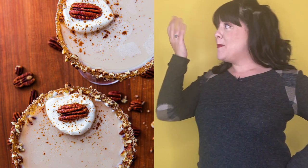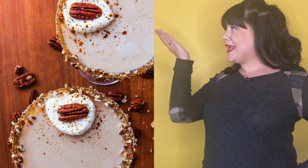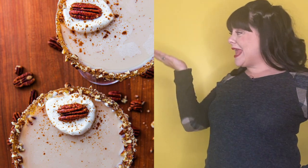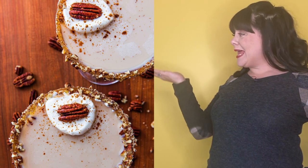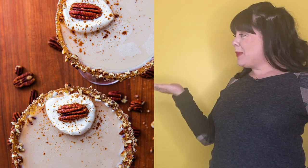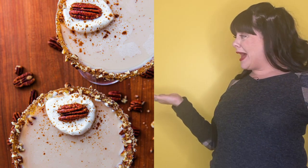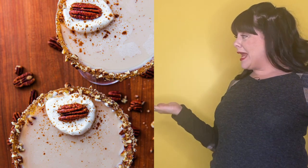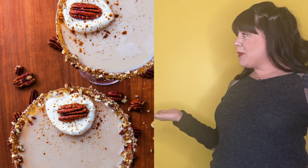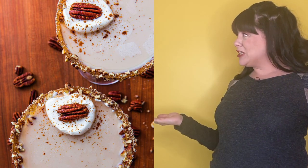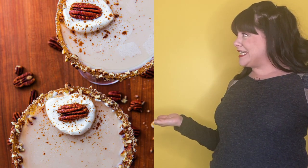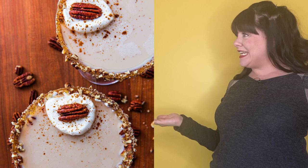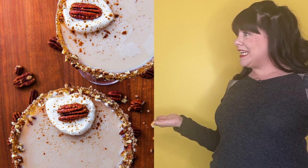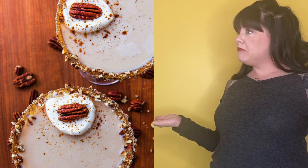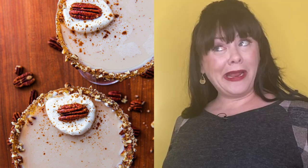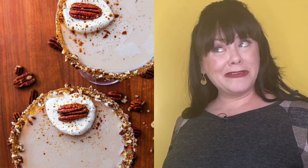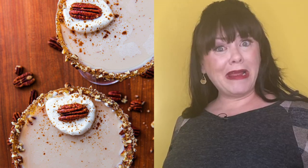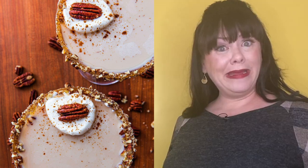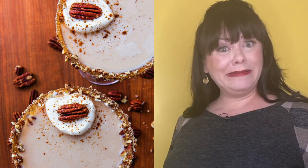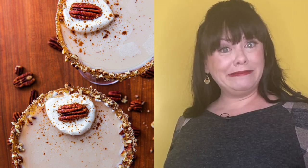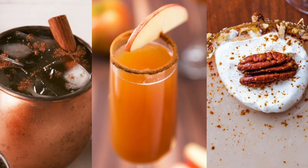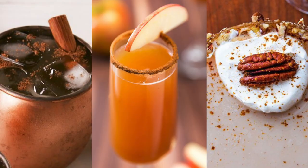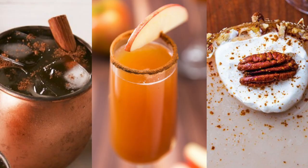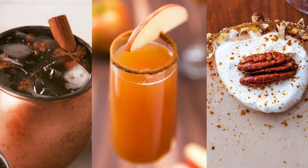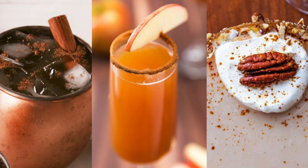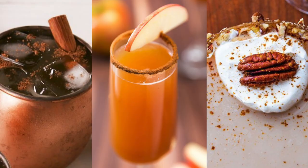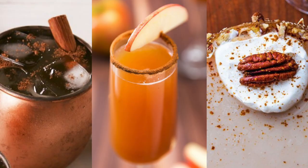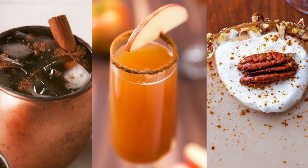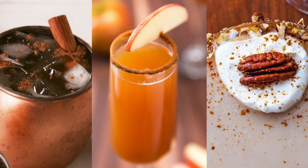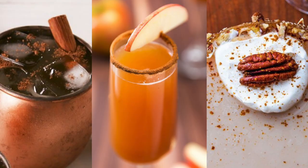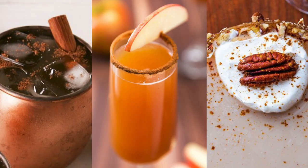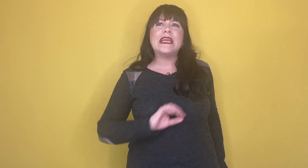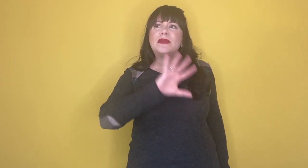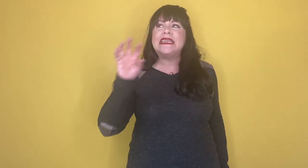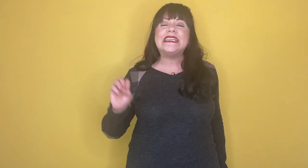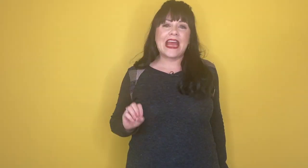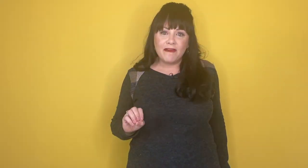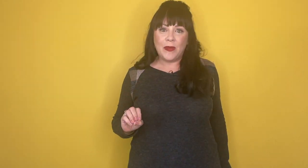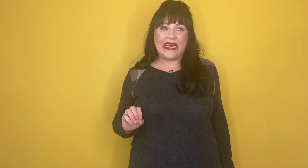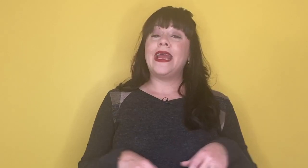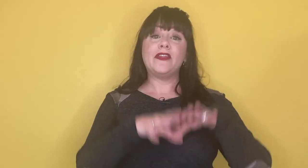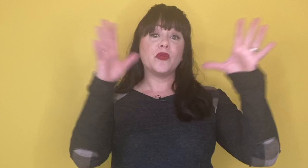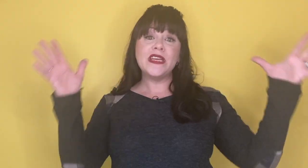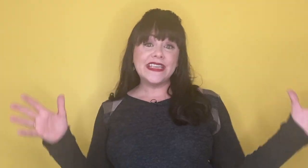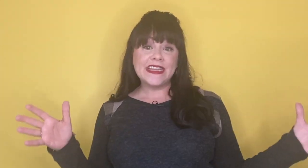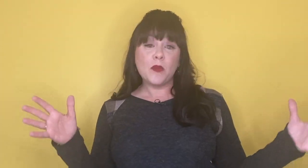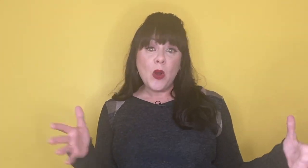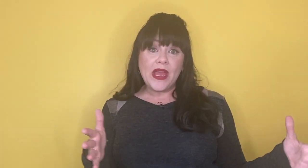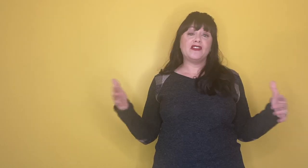Pecan Pie Martini. I'd try it. Photogenic. They're great for the gram. They please everybody. And threes get their moment. There's no